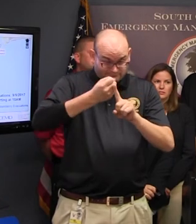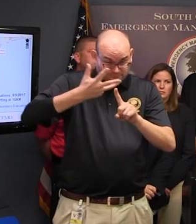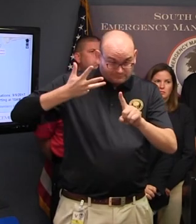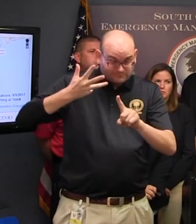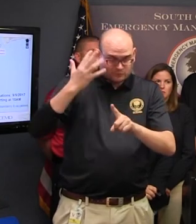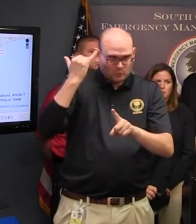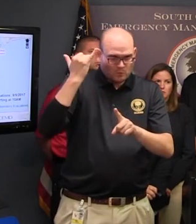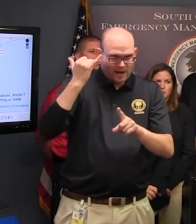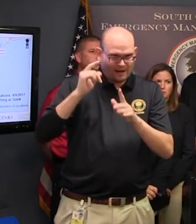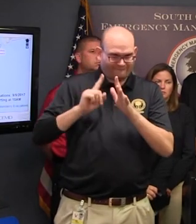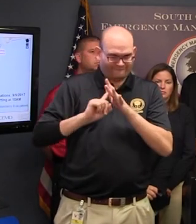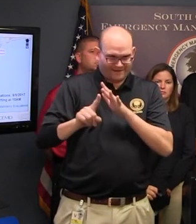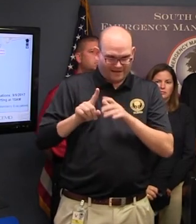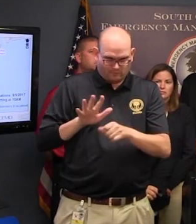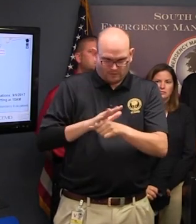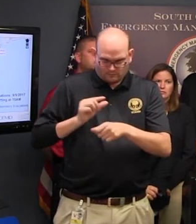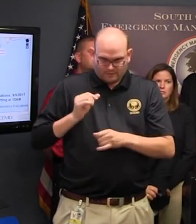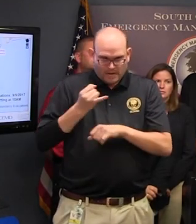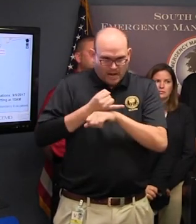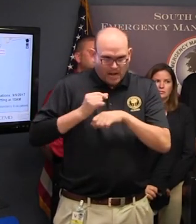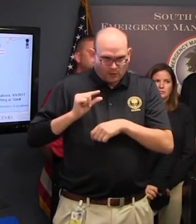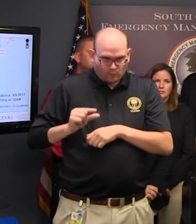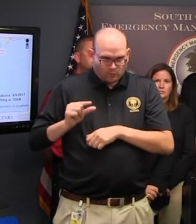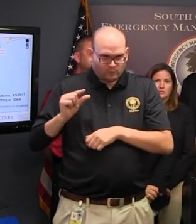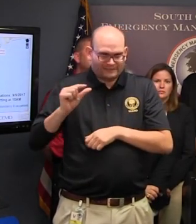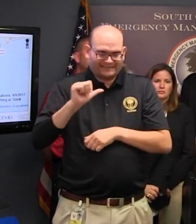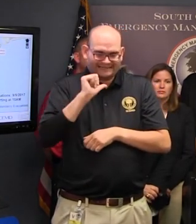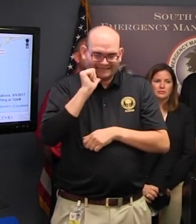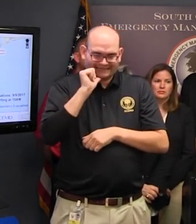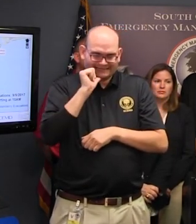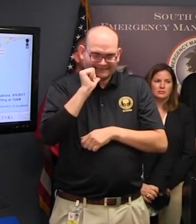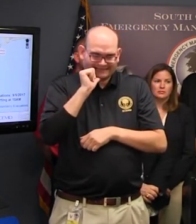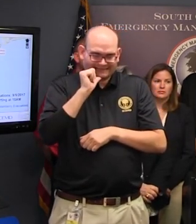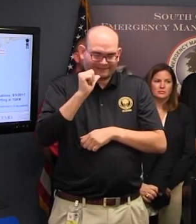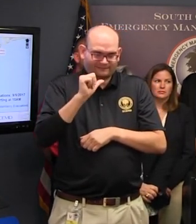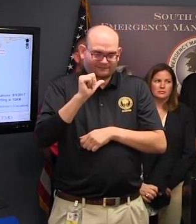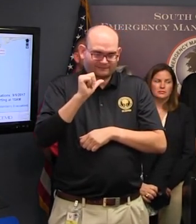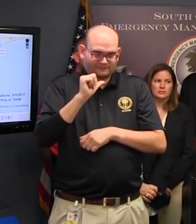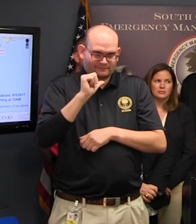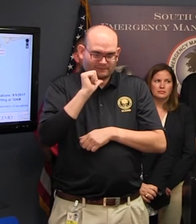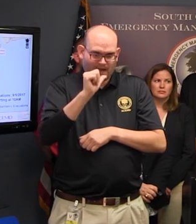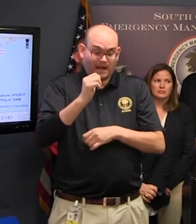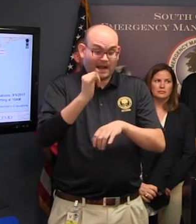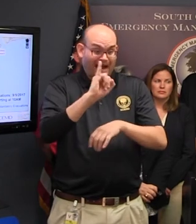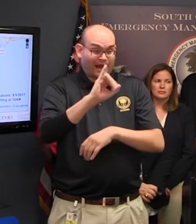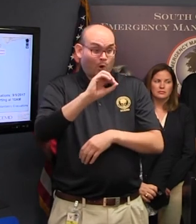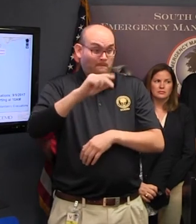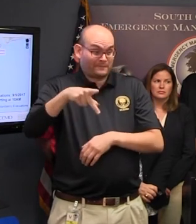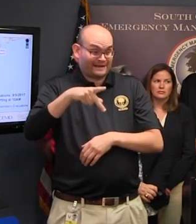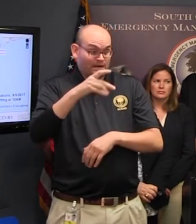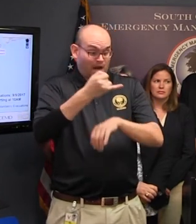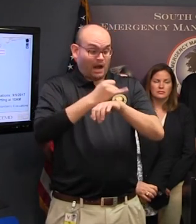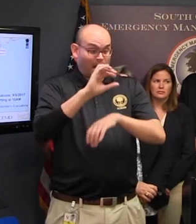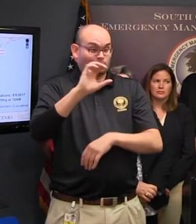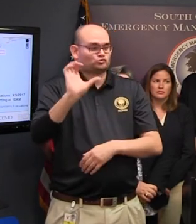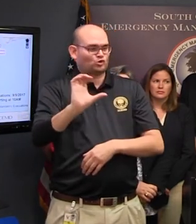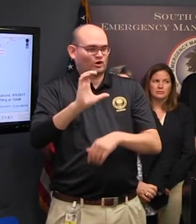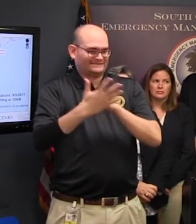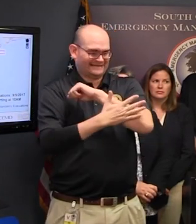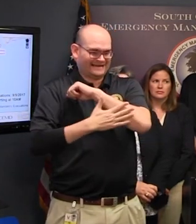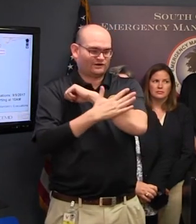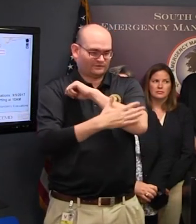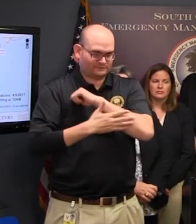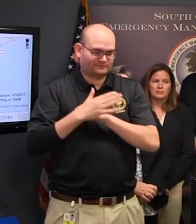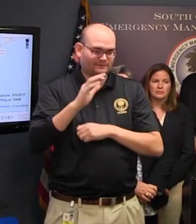And not evacuating Isle of Palms and other areas? It's a little bit easier to get out of Isle of Palms And some of these other places